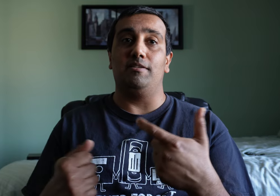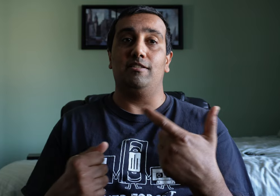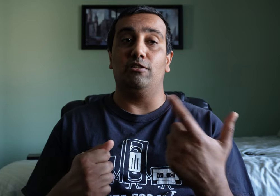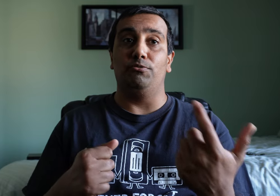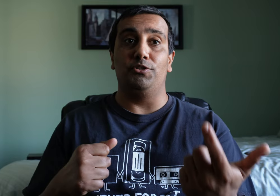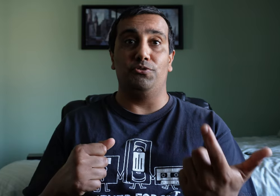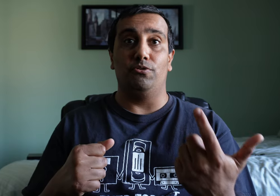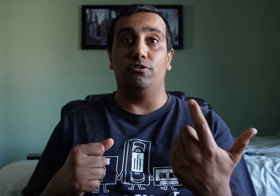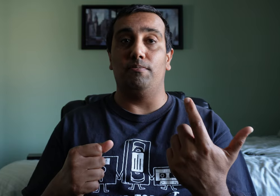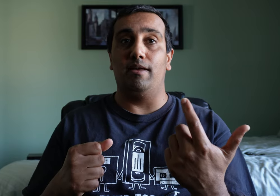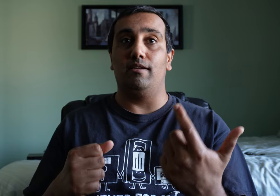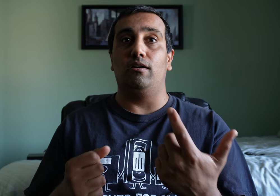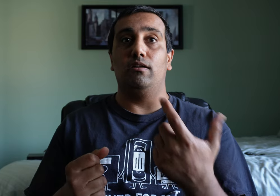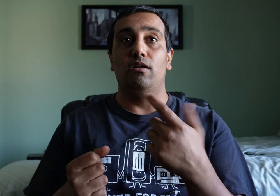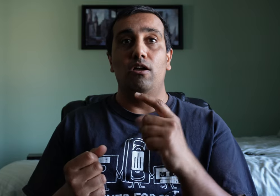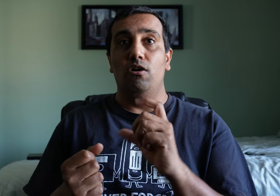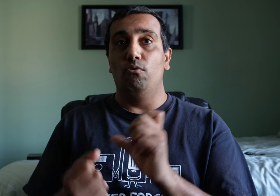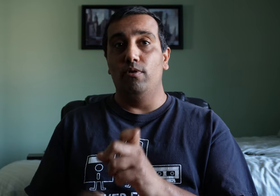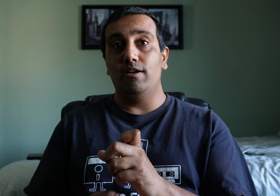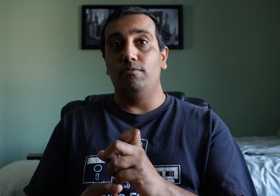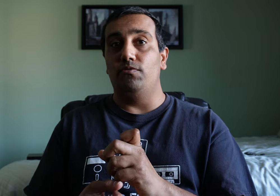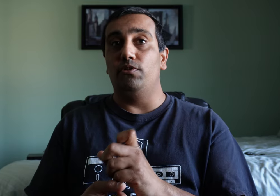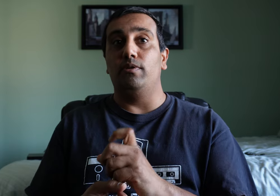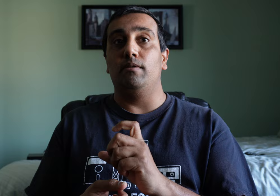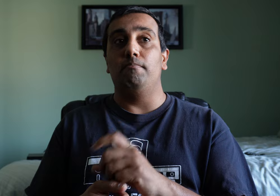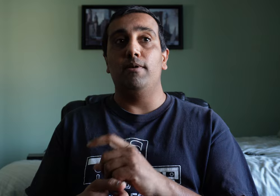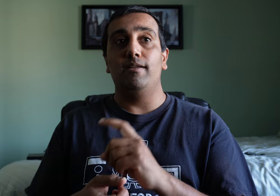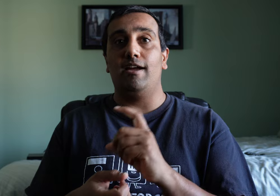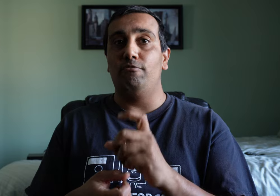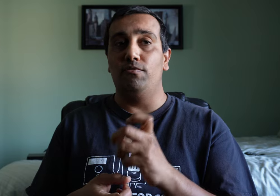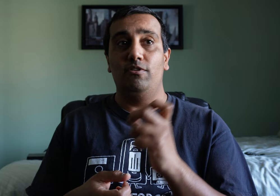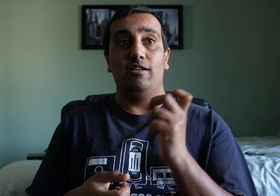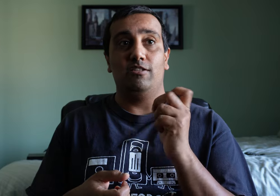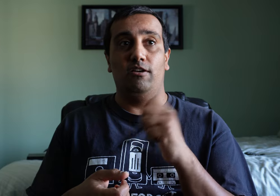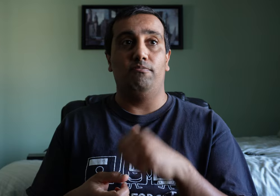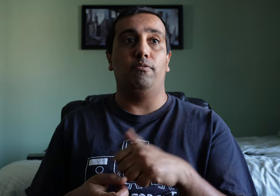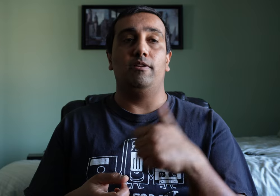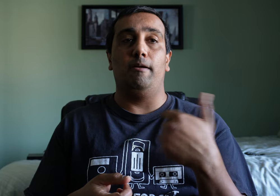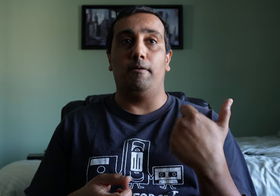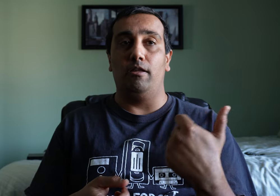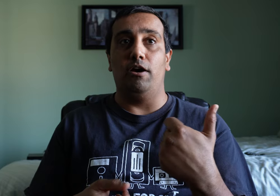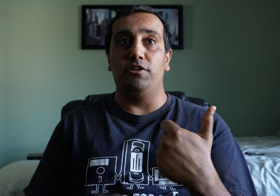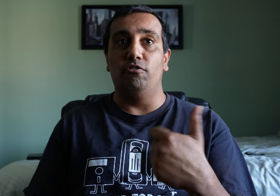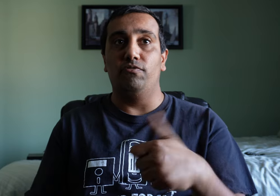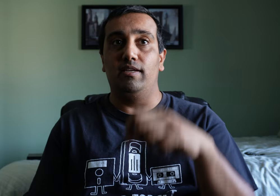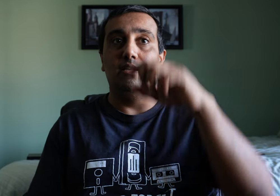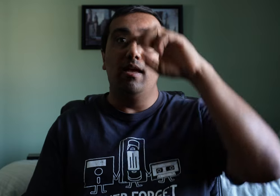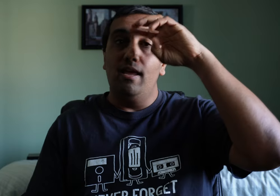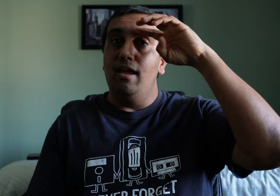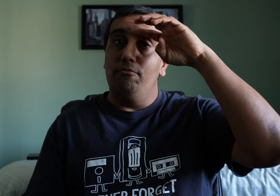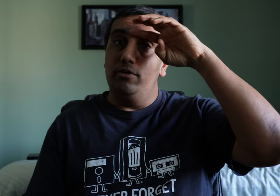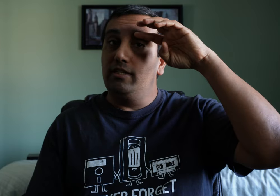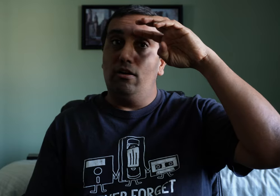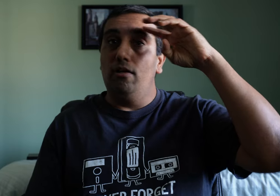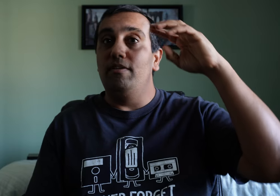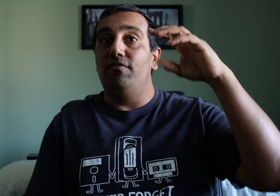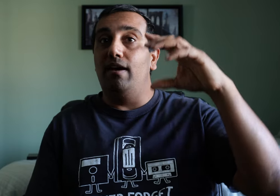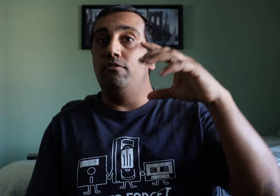it's a little bit shorter, depending on what I'm reviewing, but I review that stuff, put it up on the audio feed, which can all be found